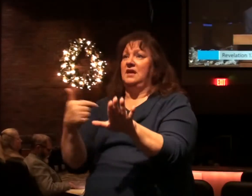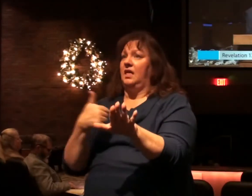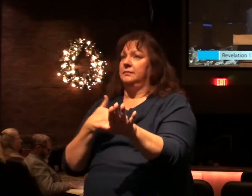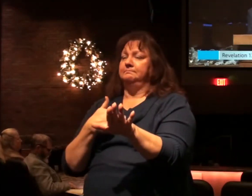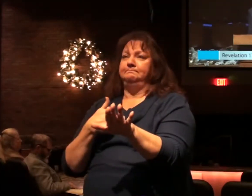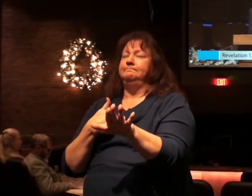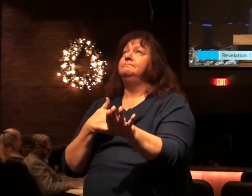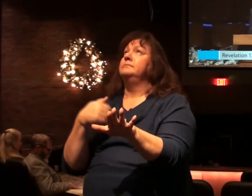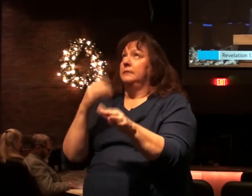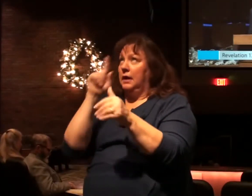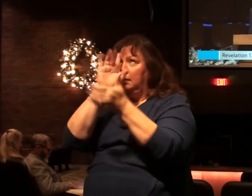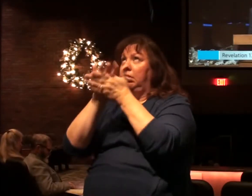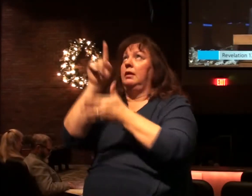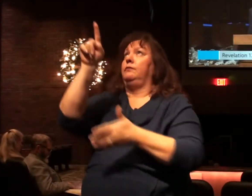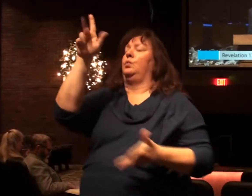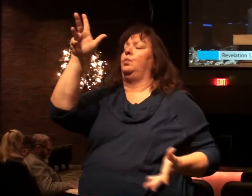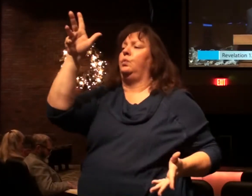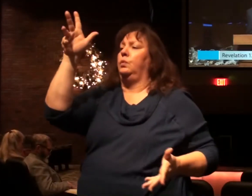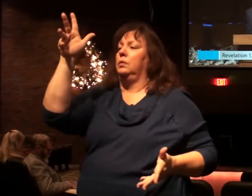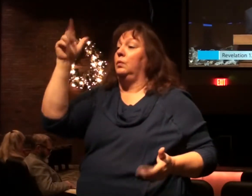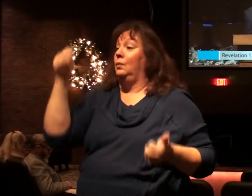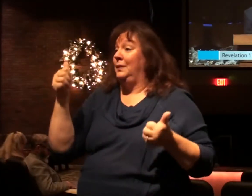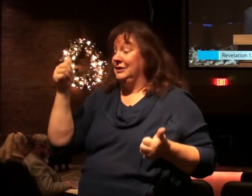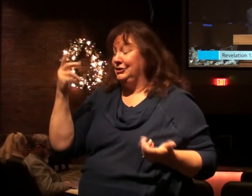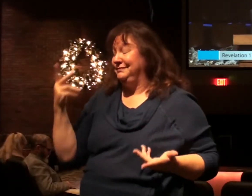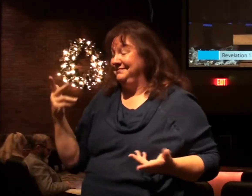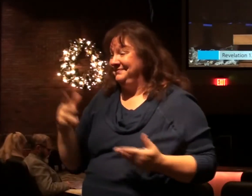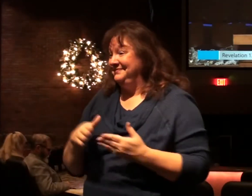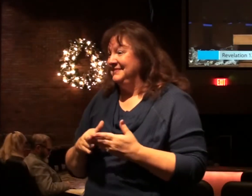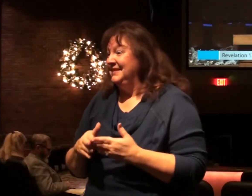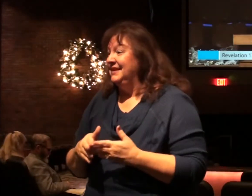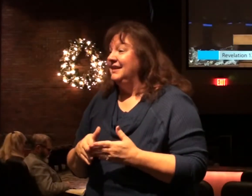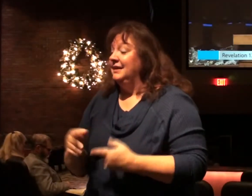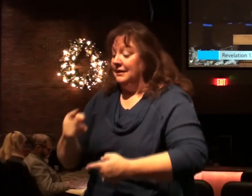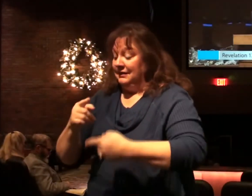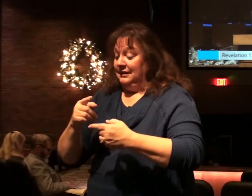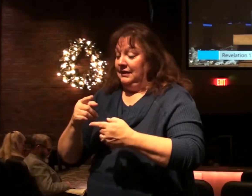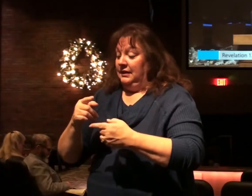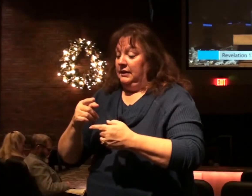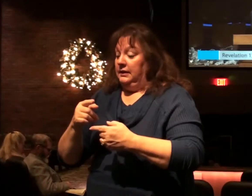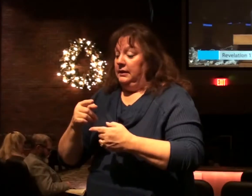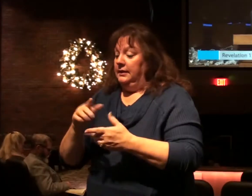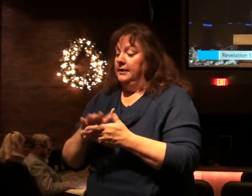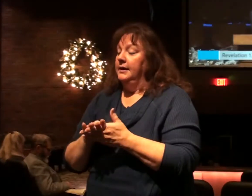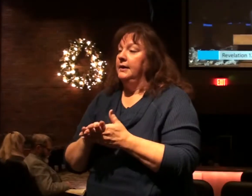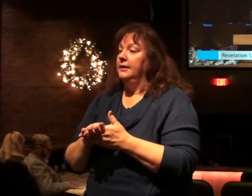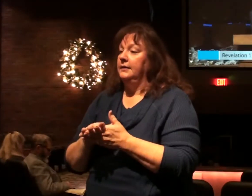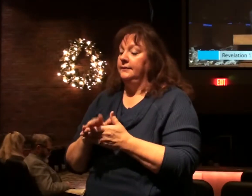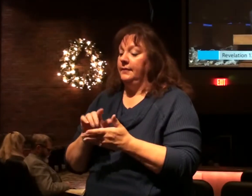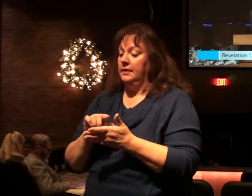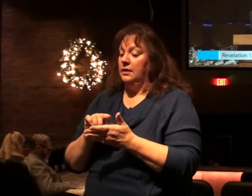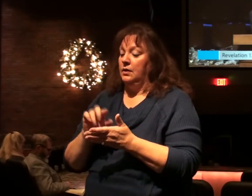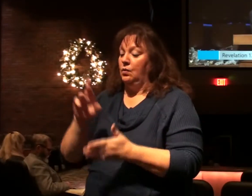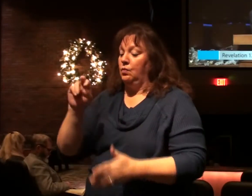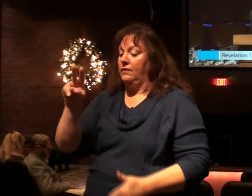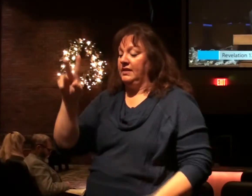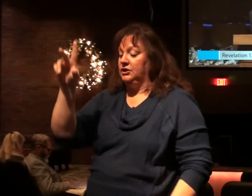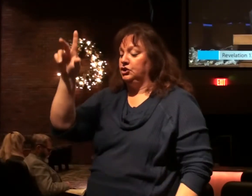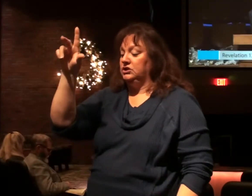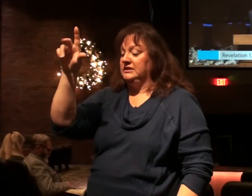Look at verse 12. For this reason. Now this connects back to the end of verse 10.